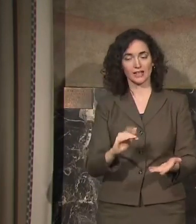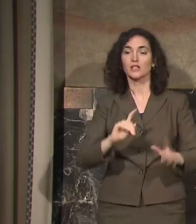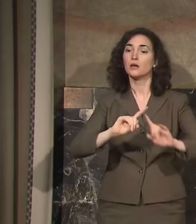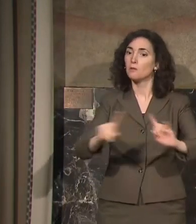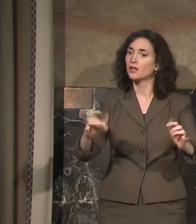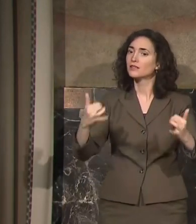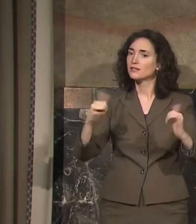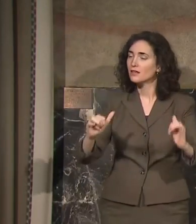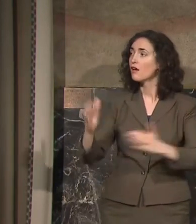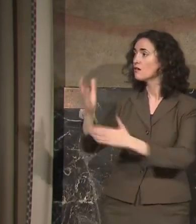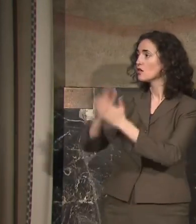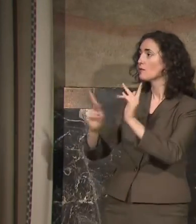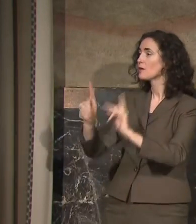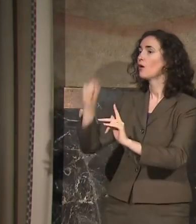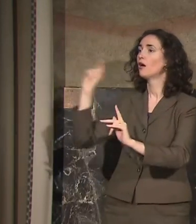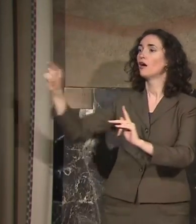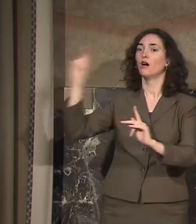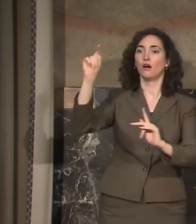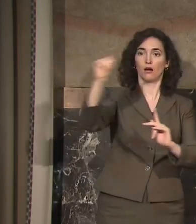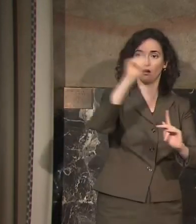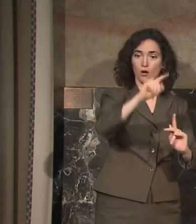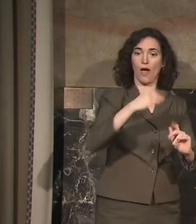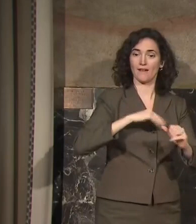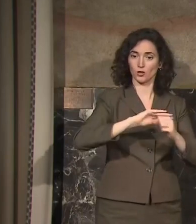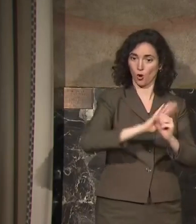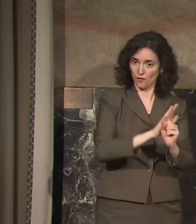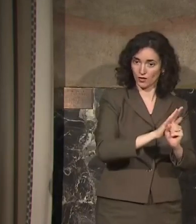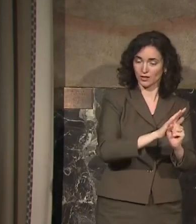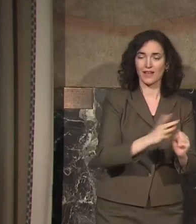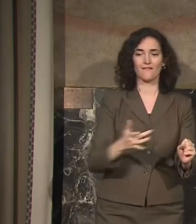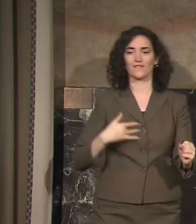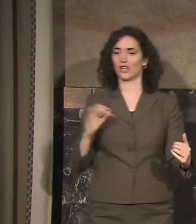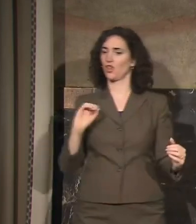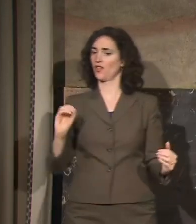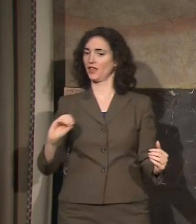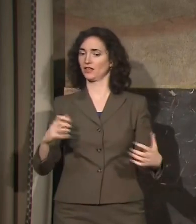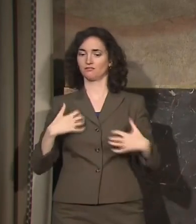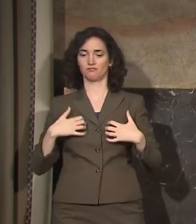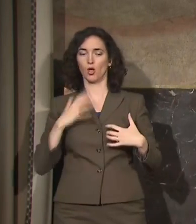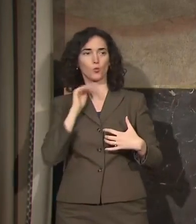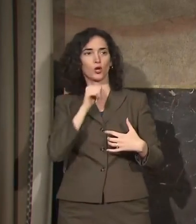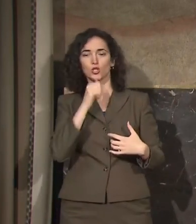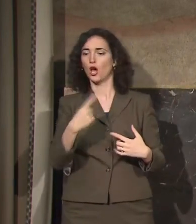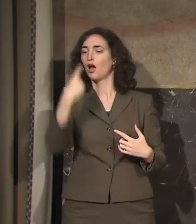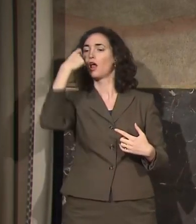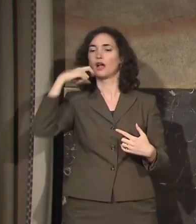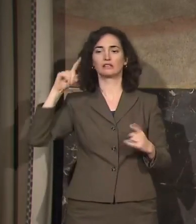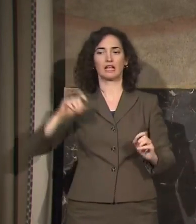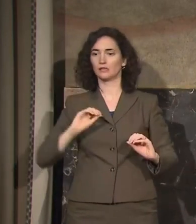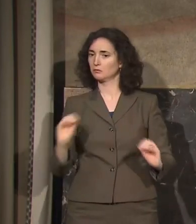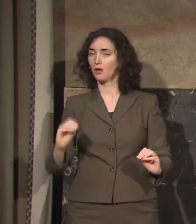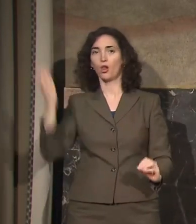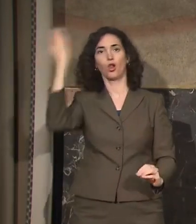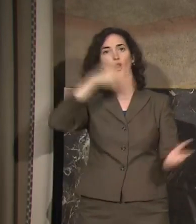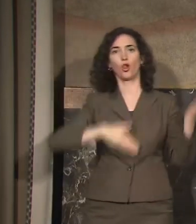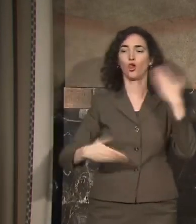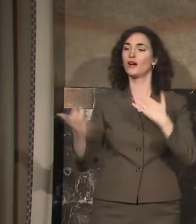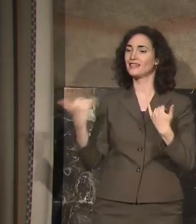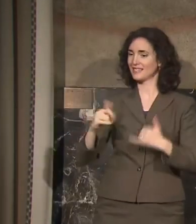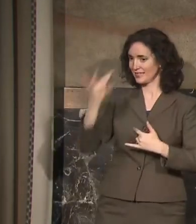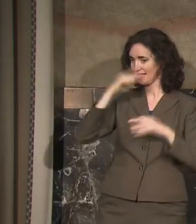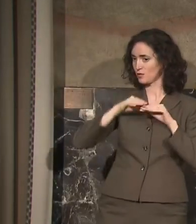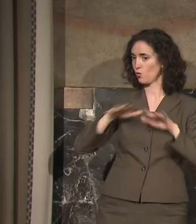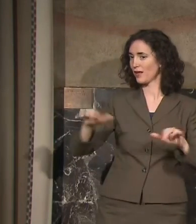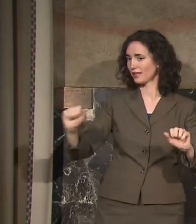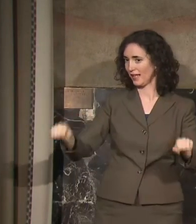with COVID are also going to be asymptomatic and probably not tested and don't know it and yet still be contagious. And